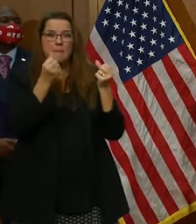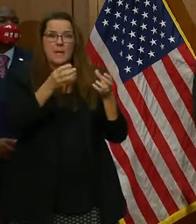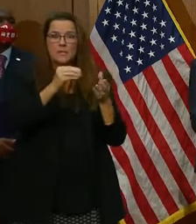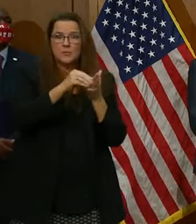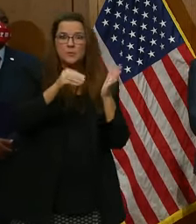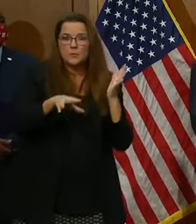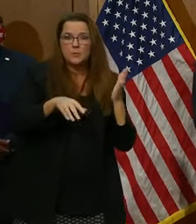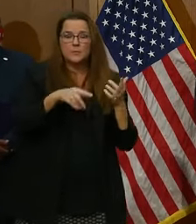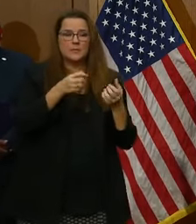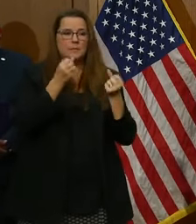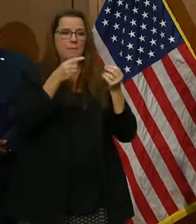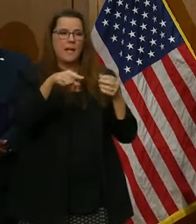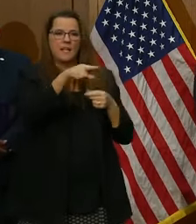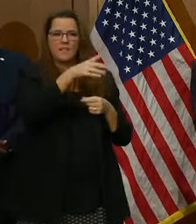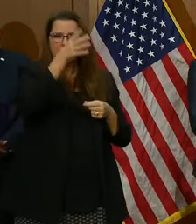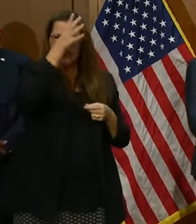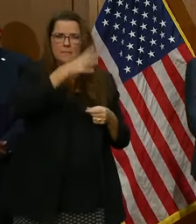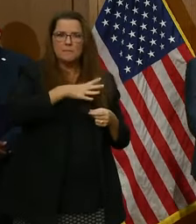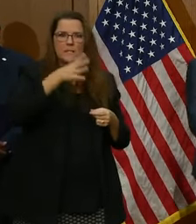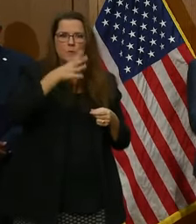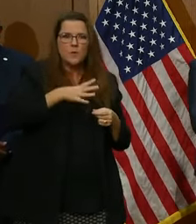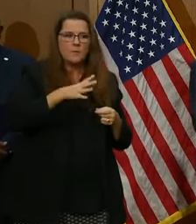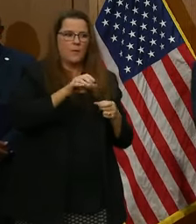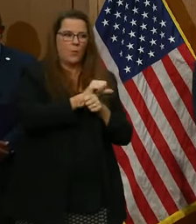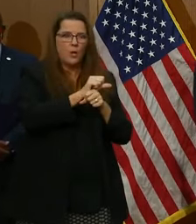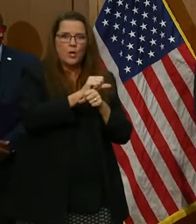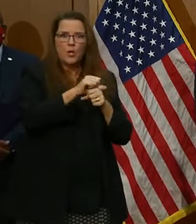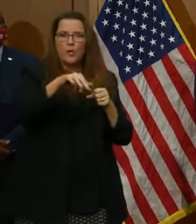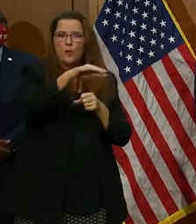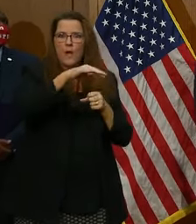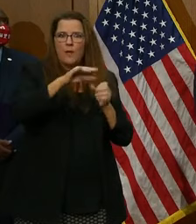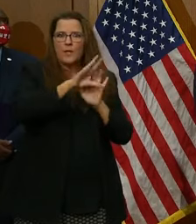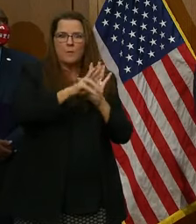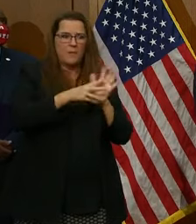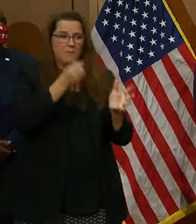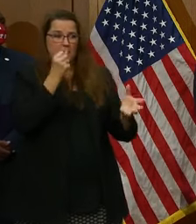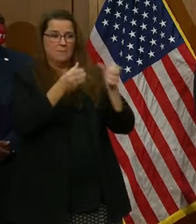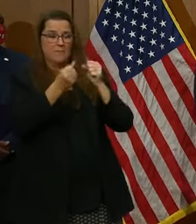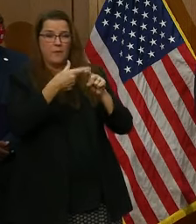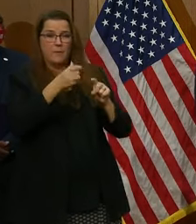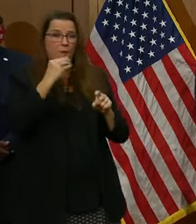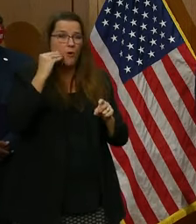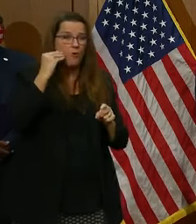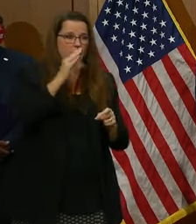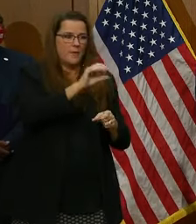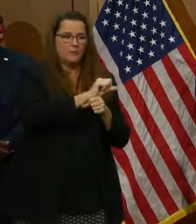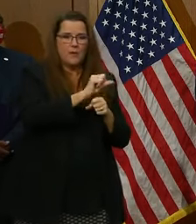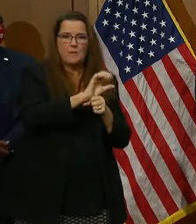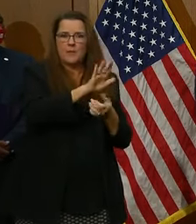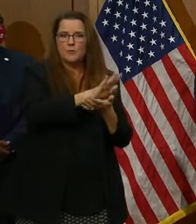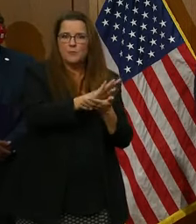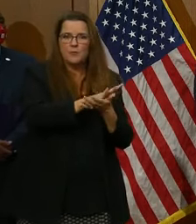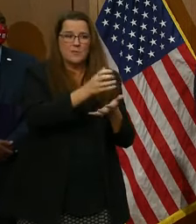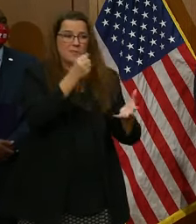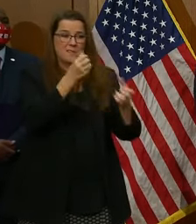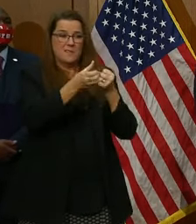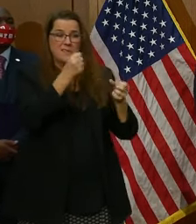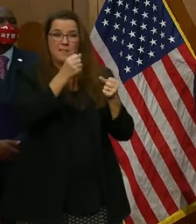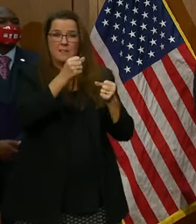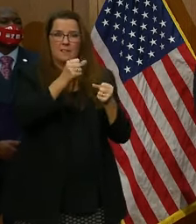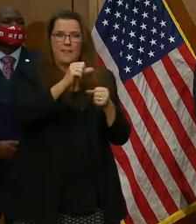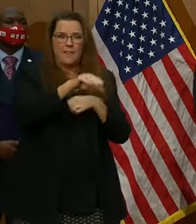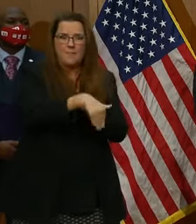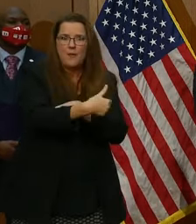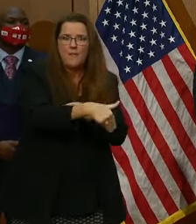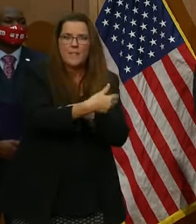many who work here at various jobs around the Commonwealth, from their homes, from their jobs, from their schools, had them muster in the middle of the night,